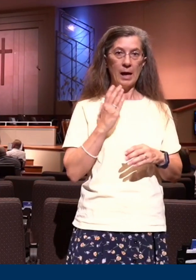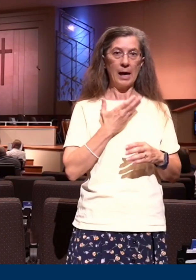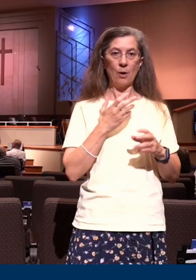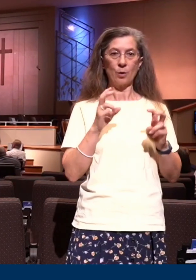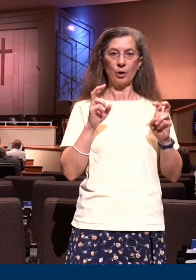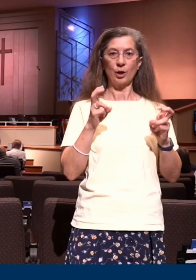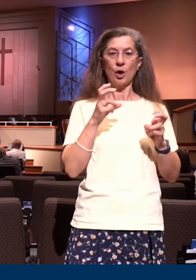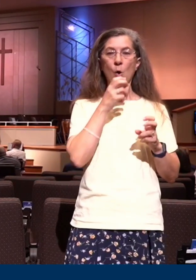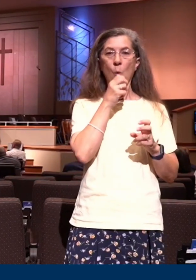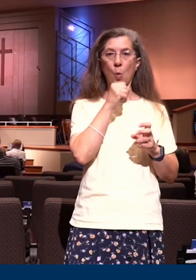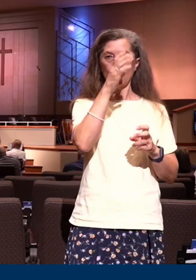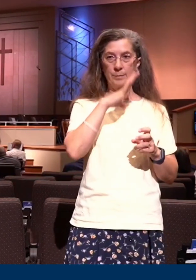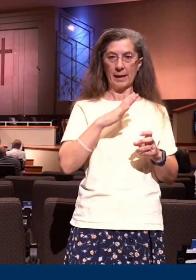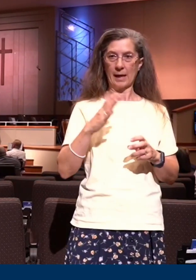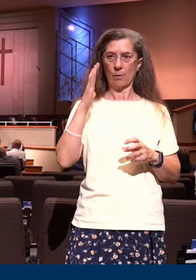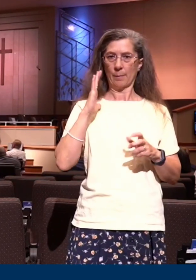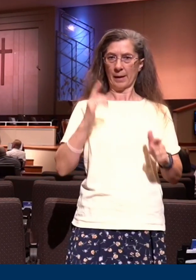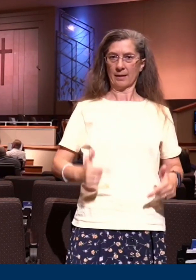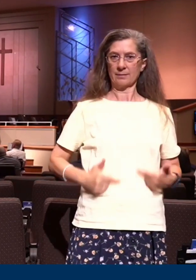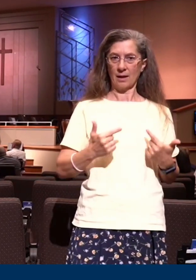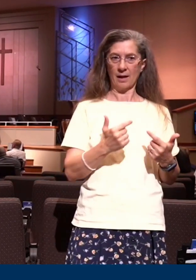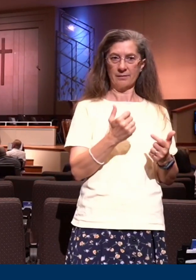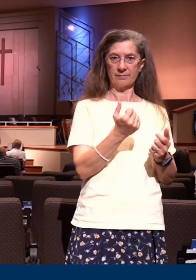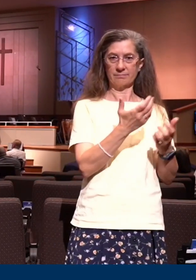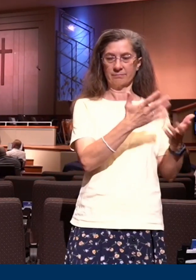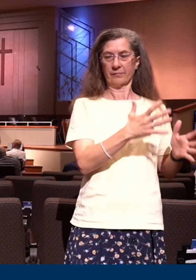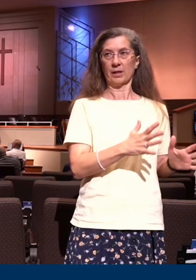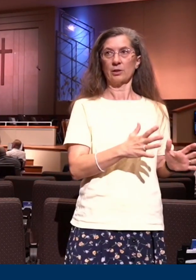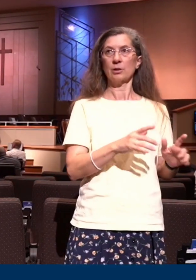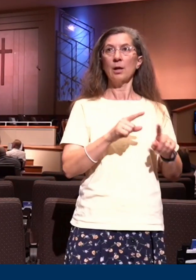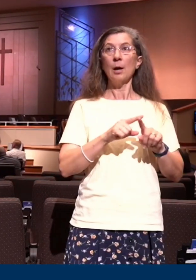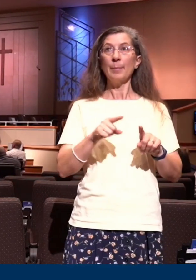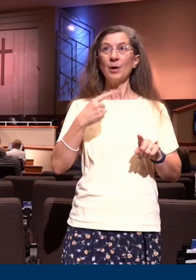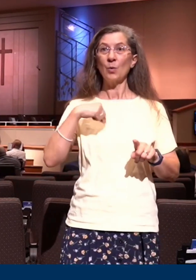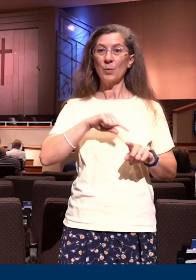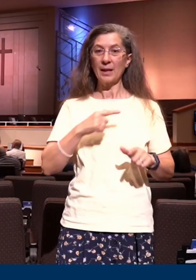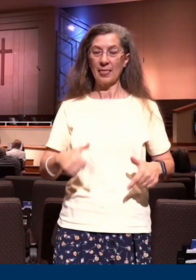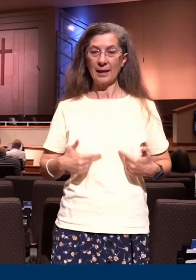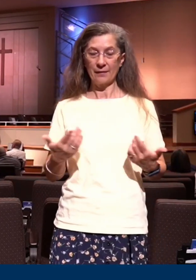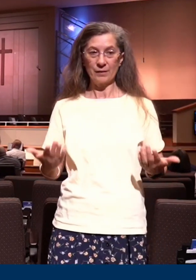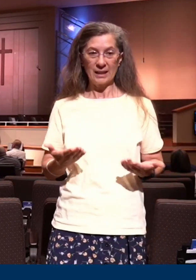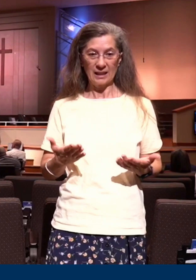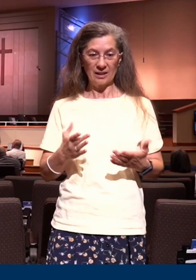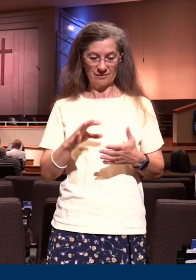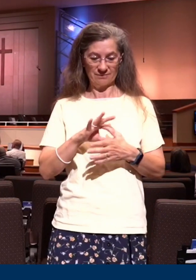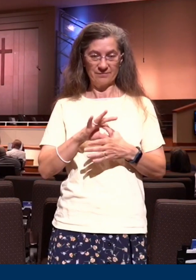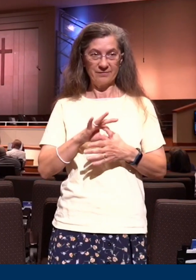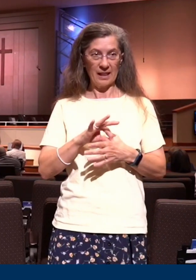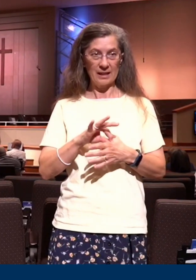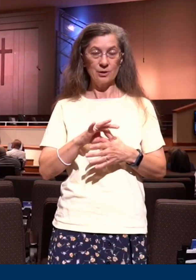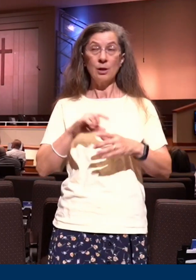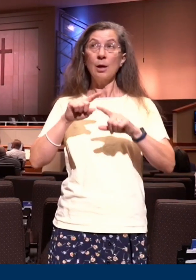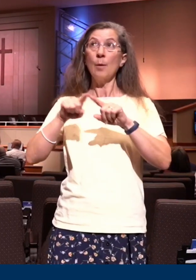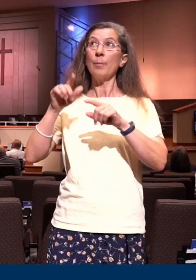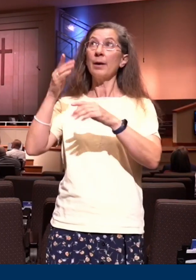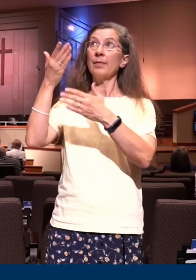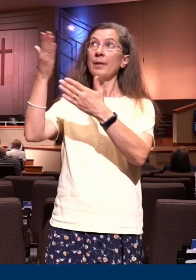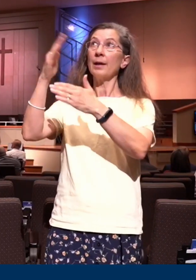and we're not thankful for this, you understand we still live in a fleshly body. But how many of are thankful that in heaven we'll have a glorified